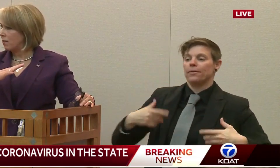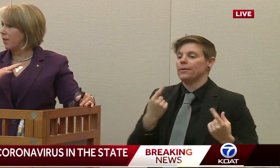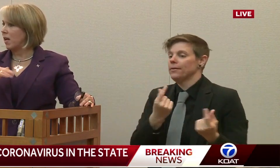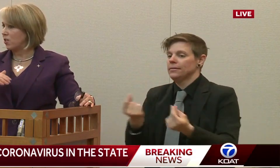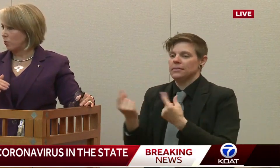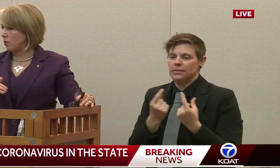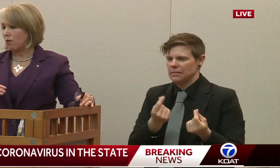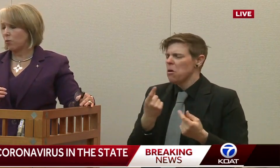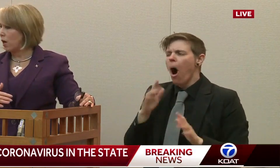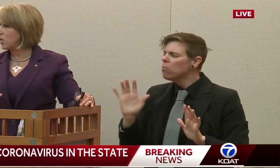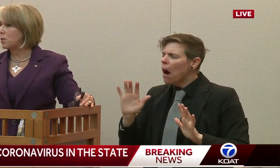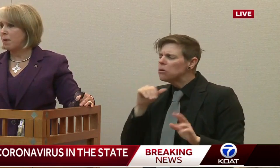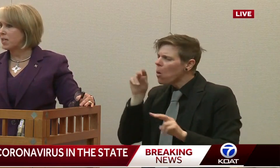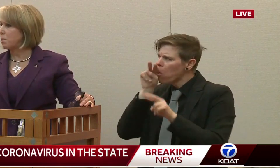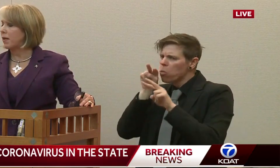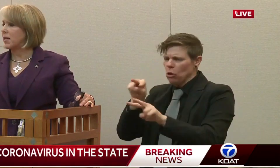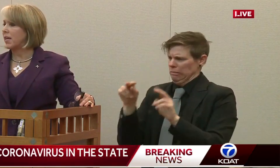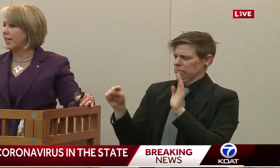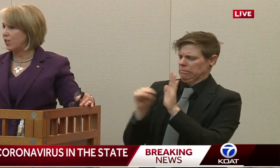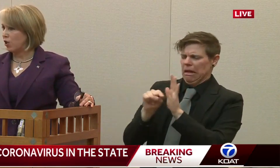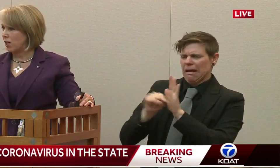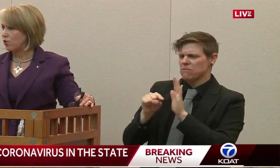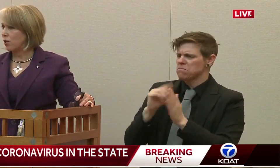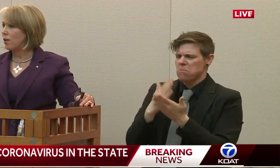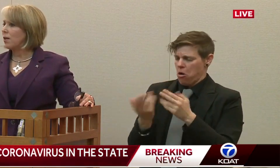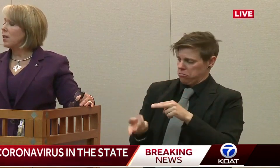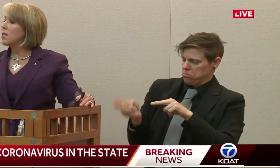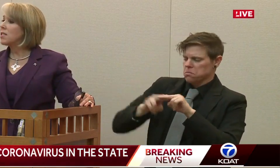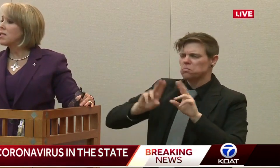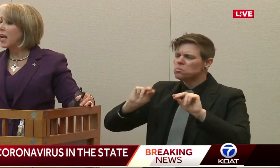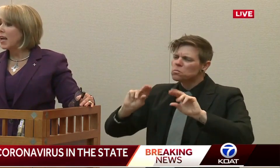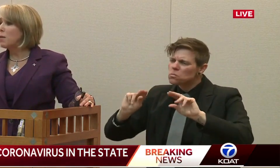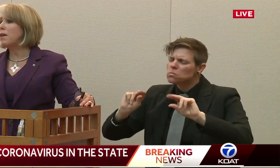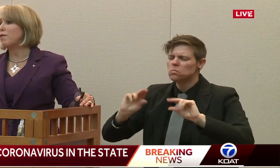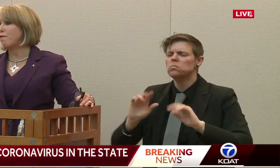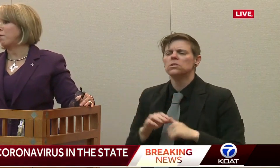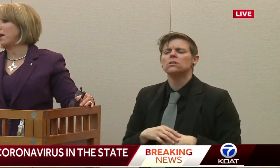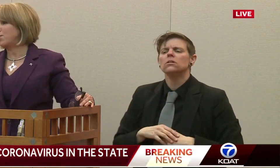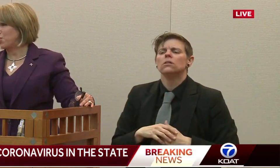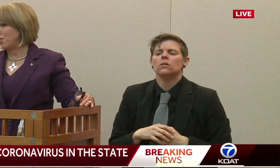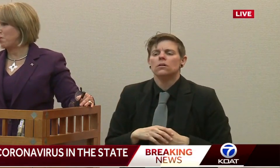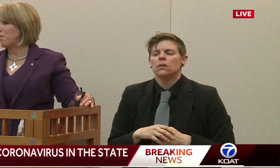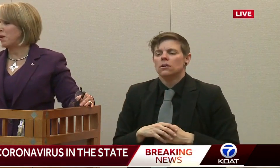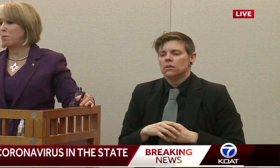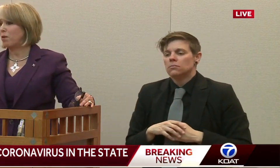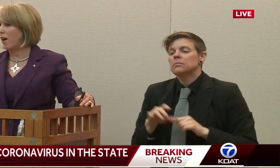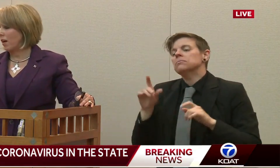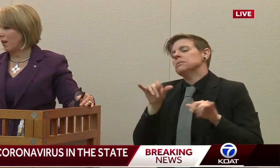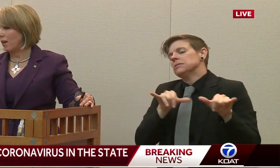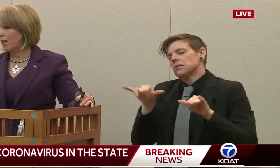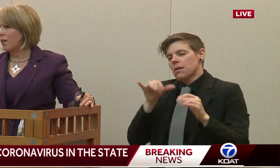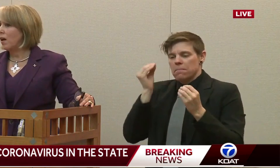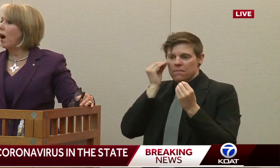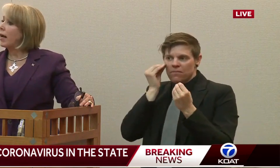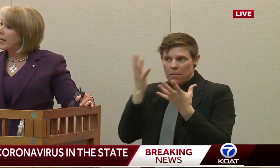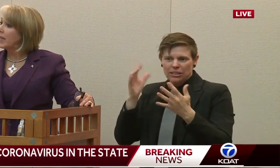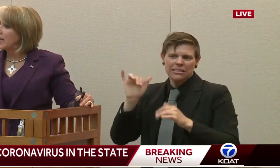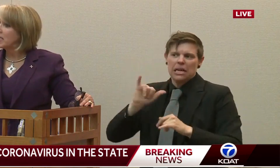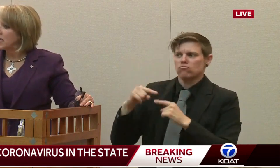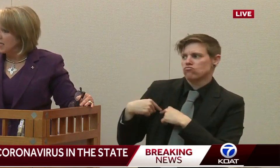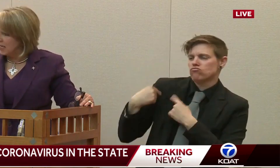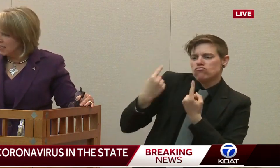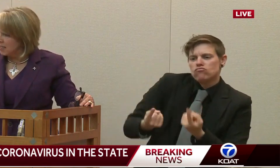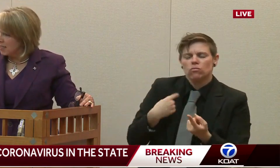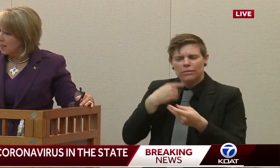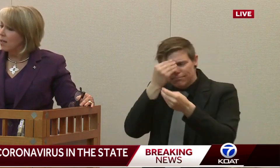negative activity as a result. We're not expecting any change. The same information that we've been providing. I